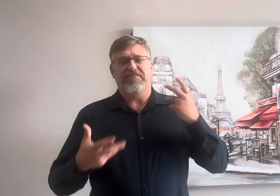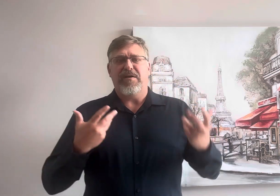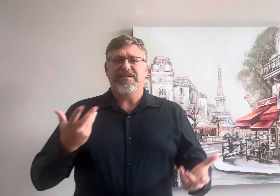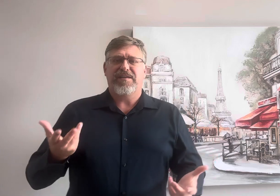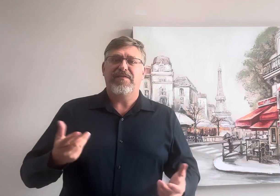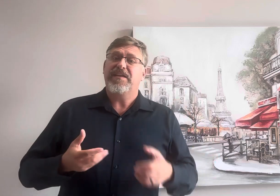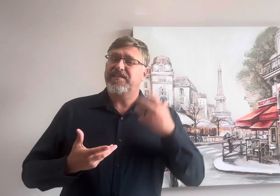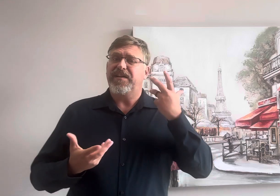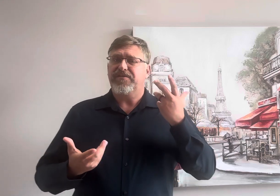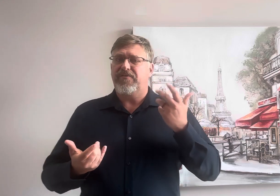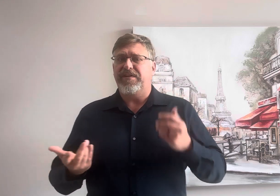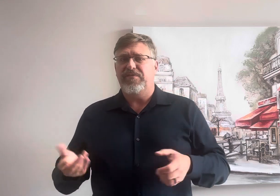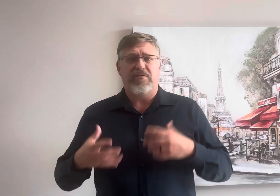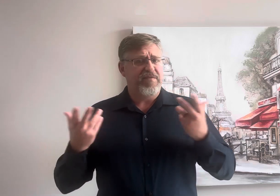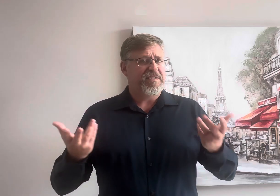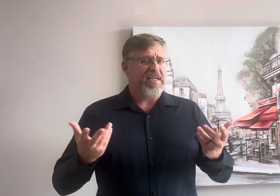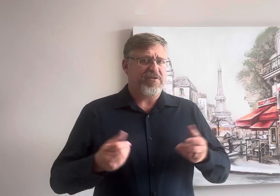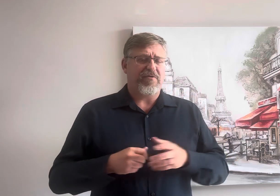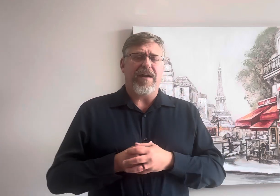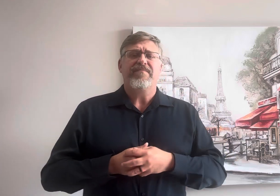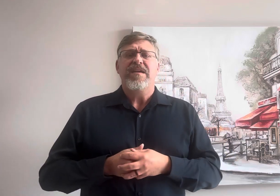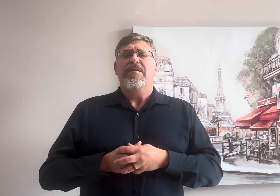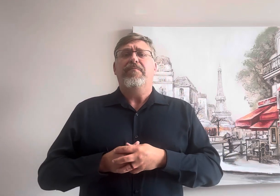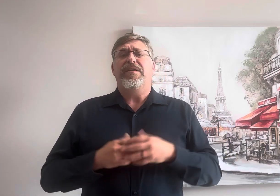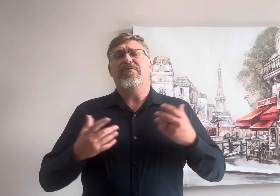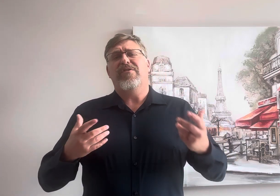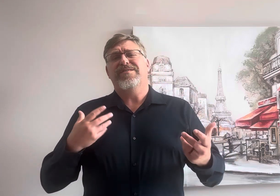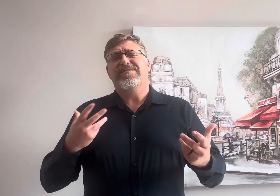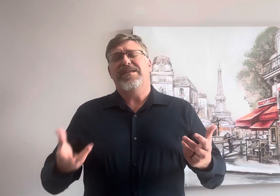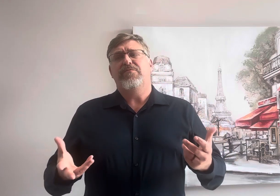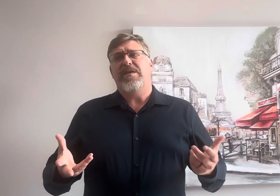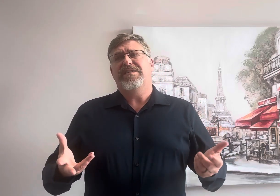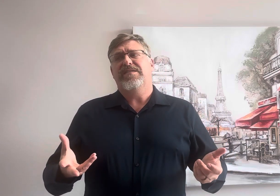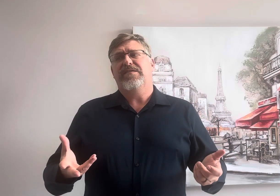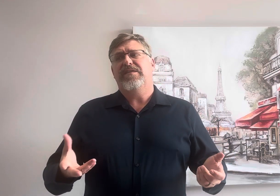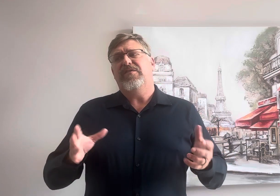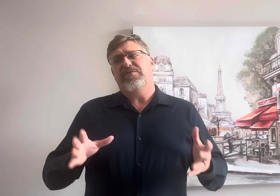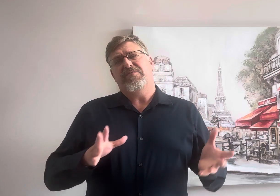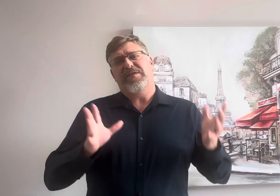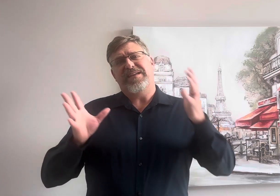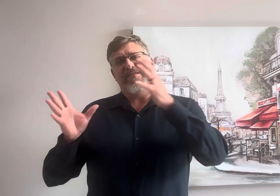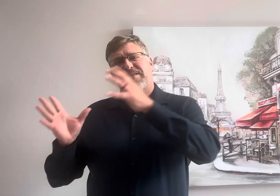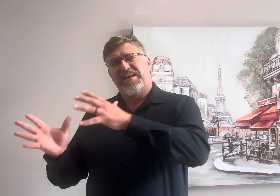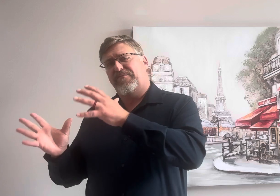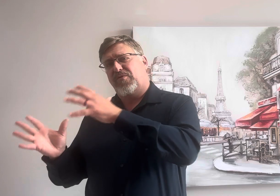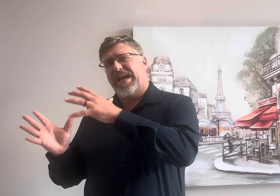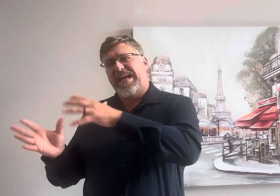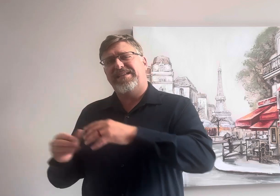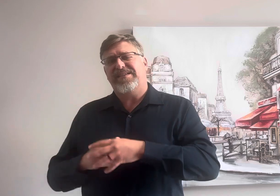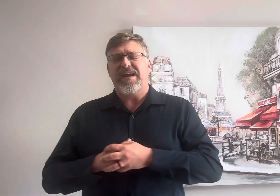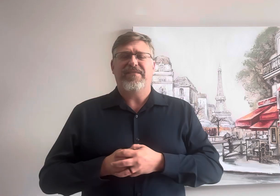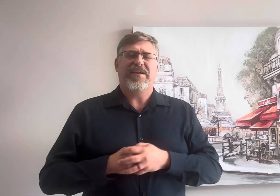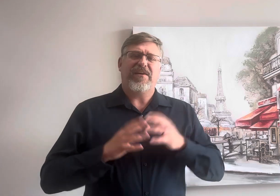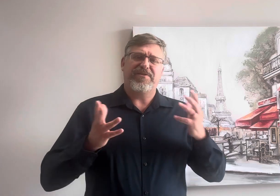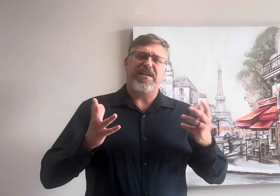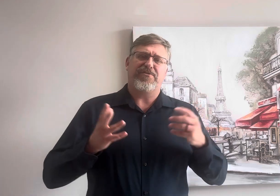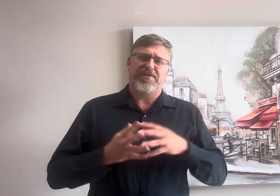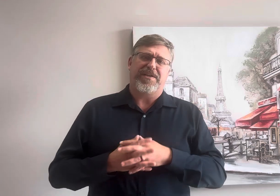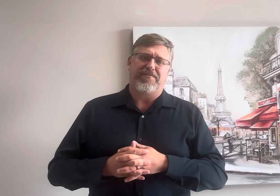a positive thing because it does create endorphins that's great but you can also see when you know someone gets on the more hate side of it how dangerous it can